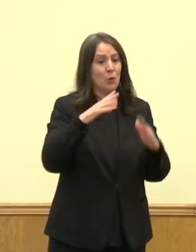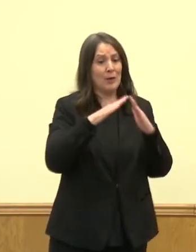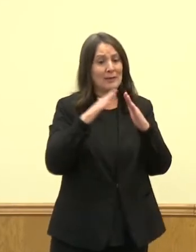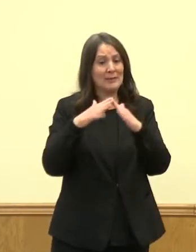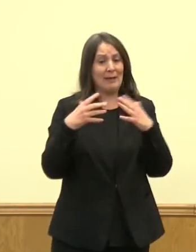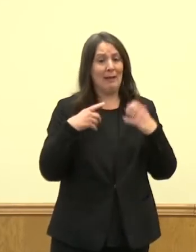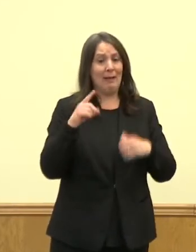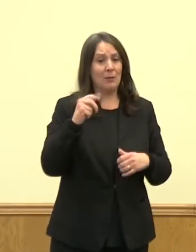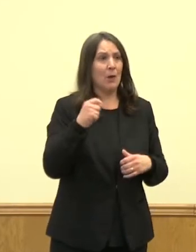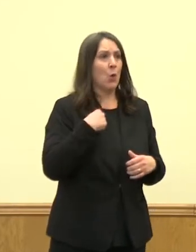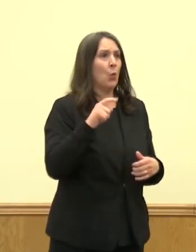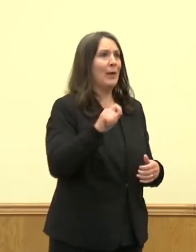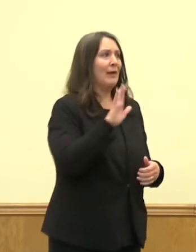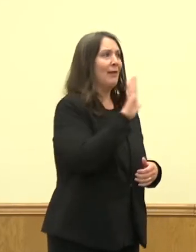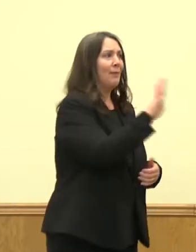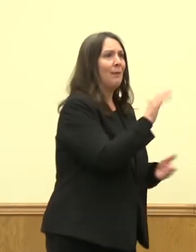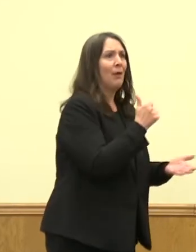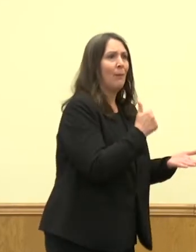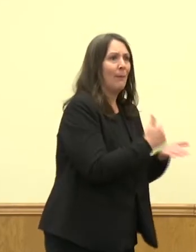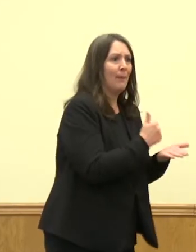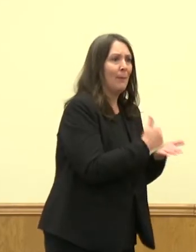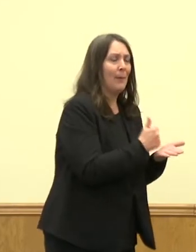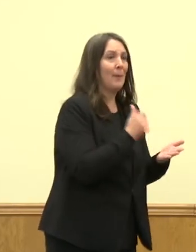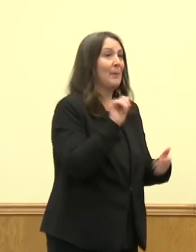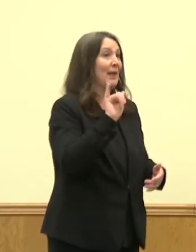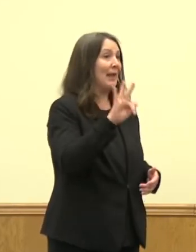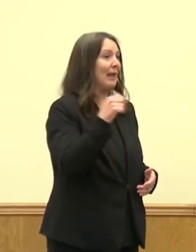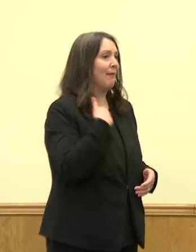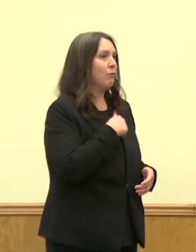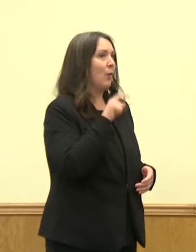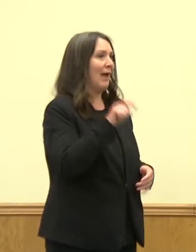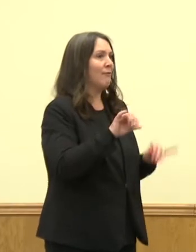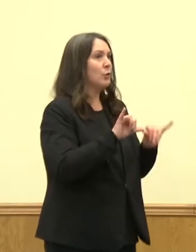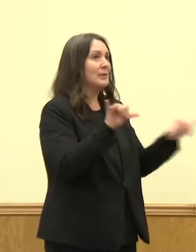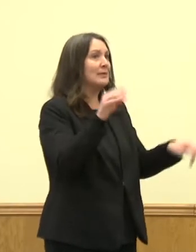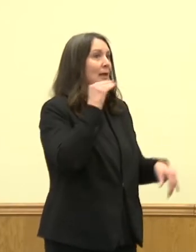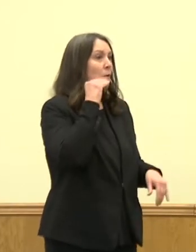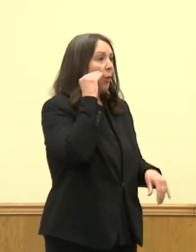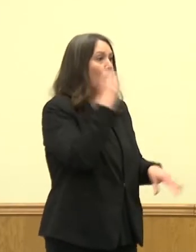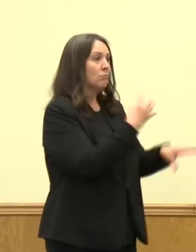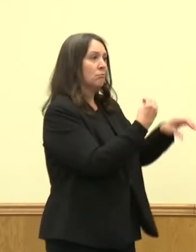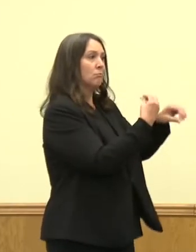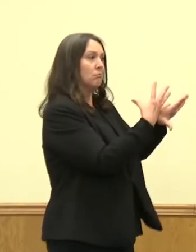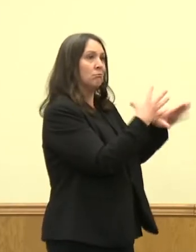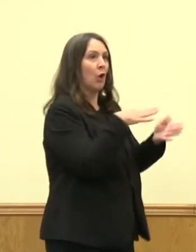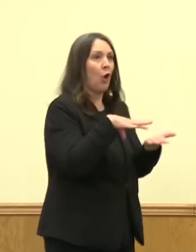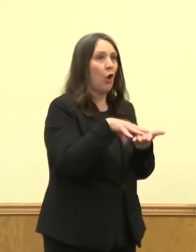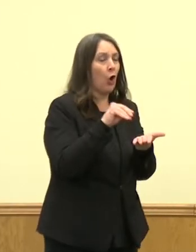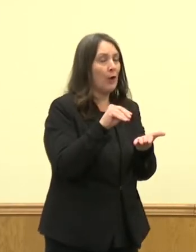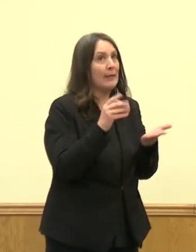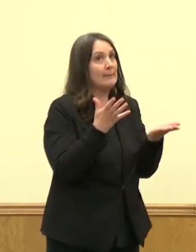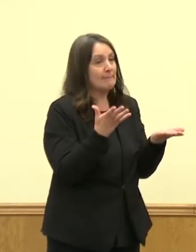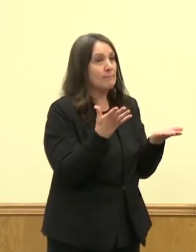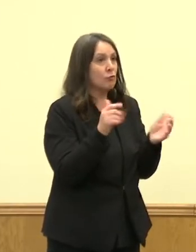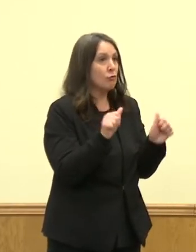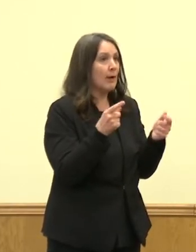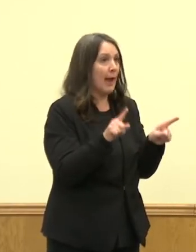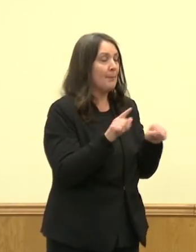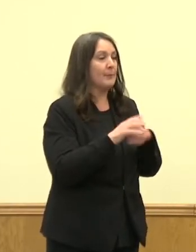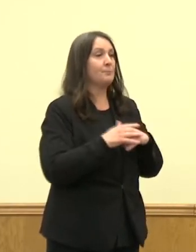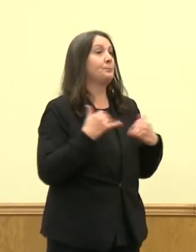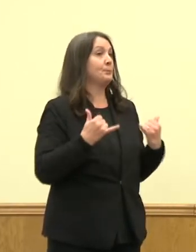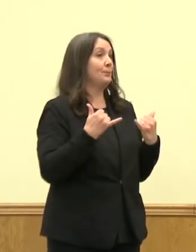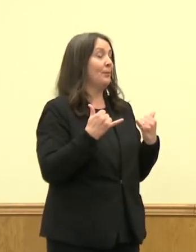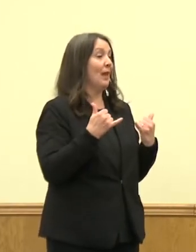work that out in consultation with them if we have to go back to remote learning. Looking forward, a